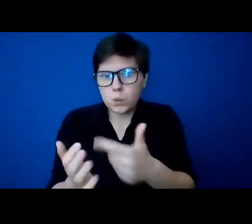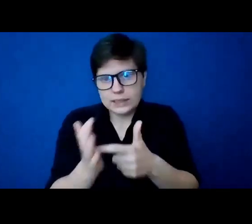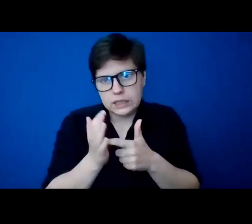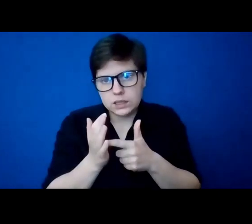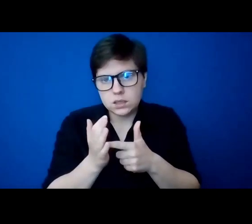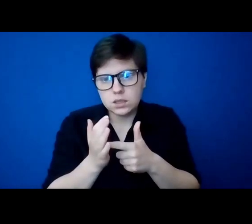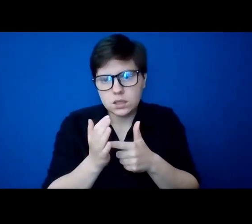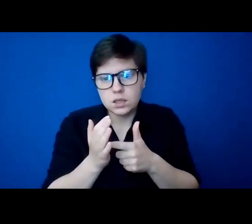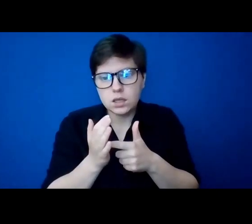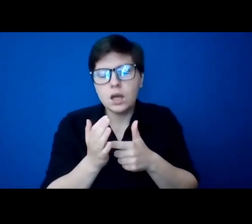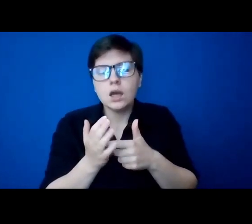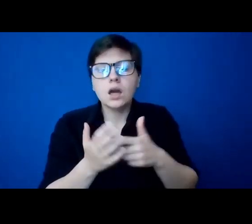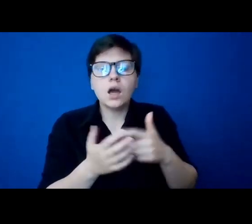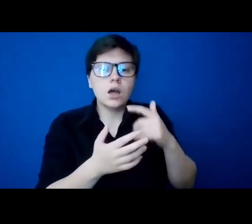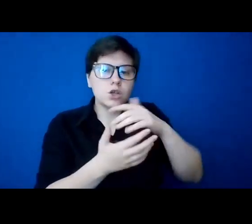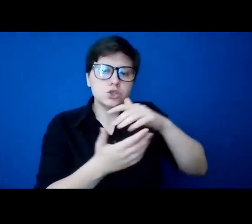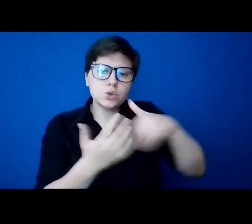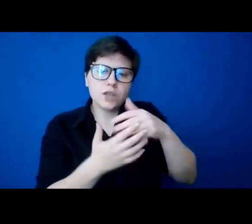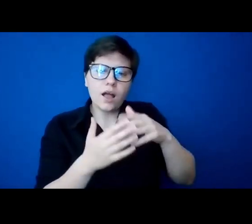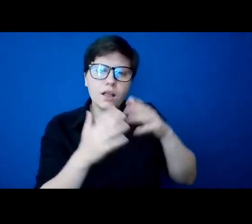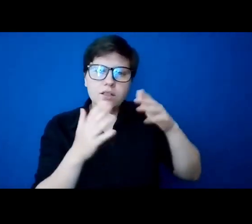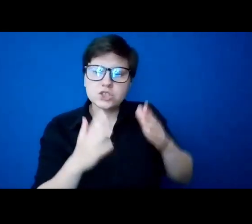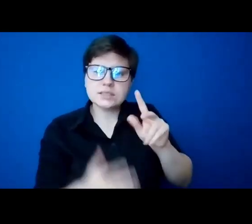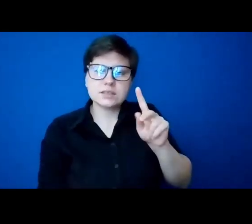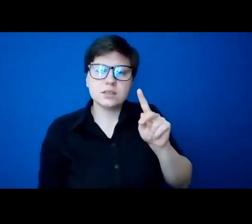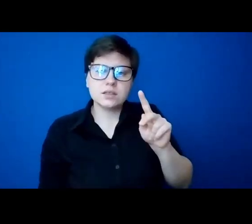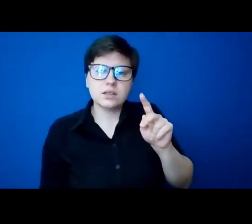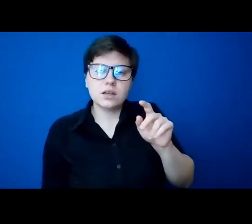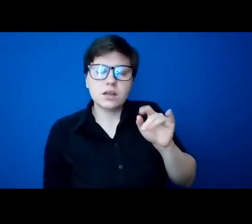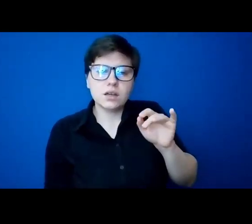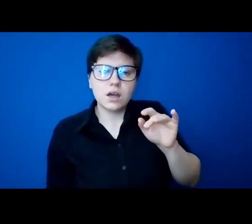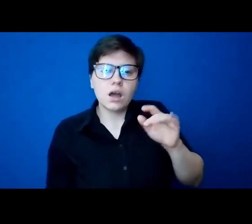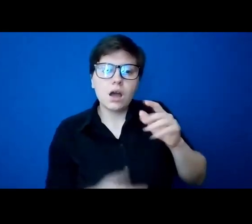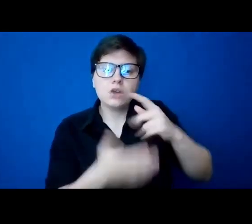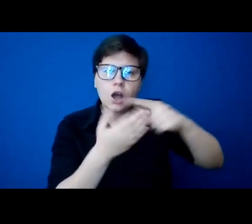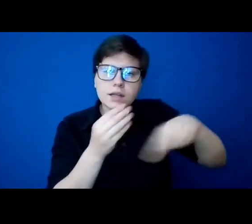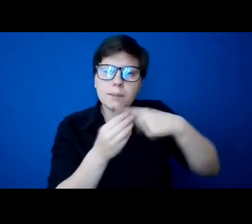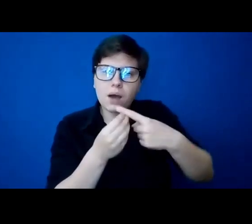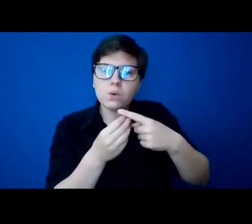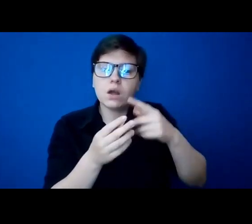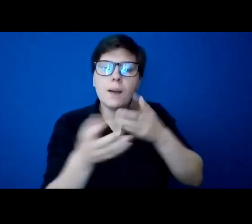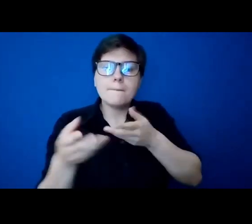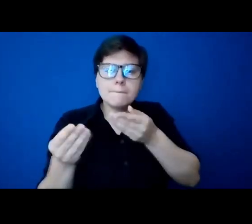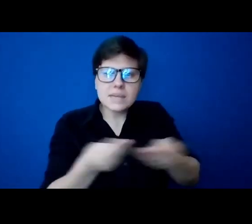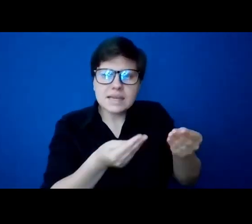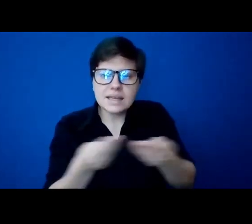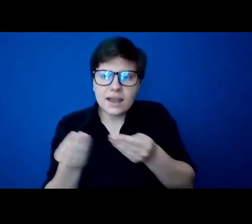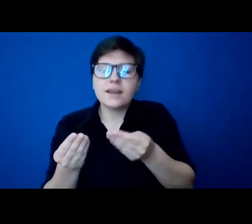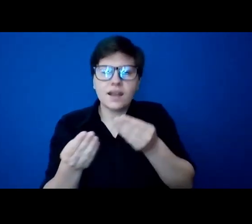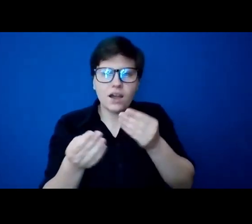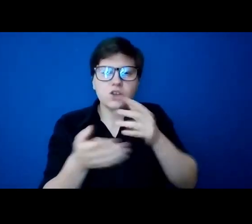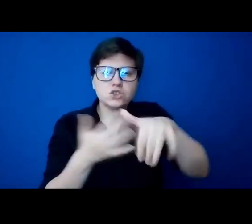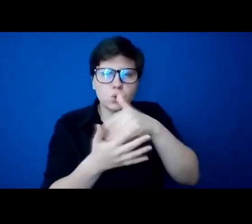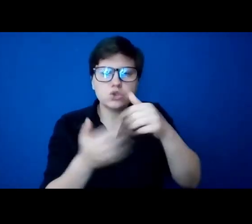Berger and Richard Newhouse back in the 70s talked about mediating social structures, and they said between an individual